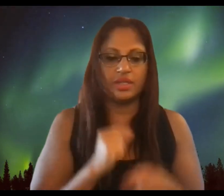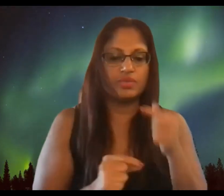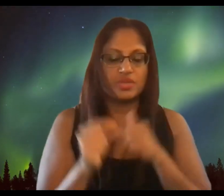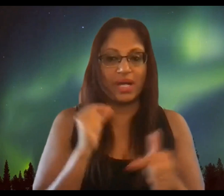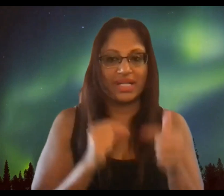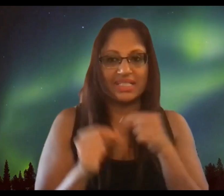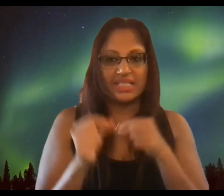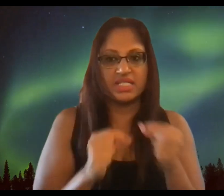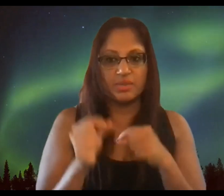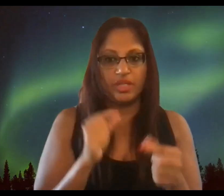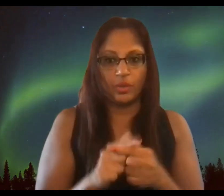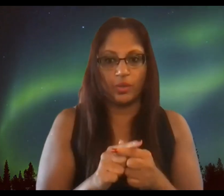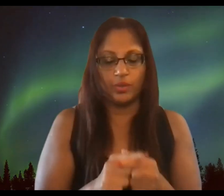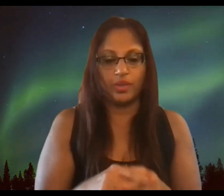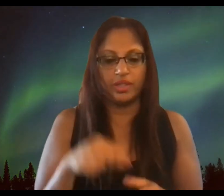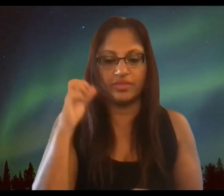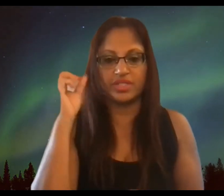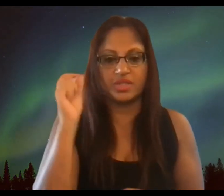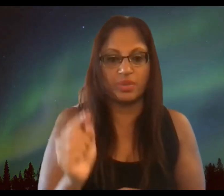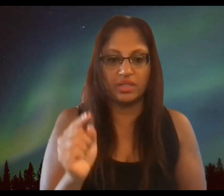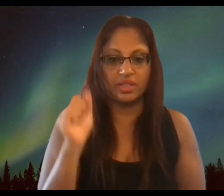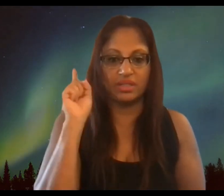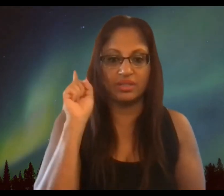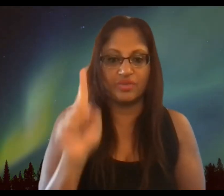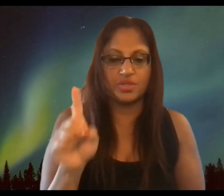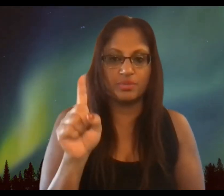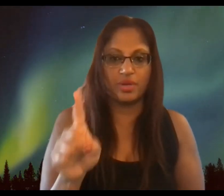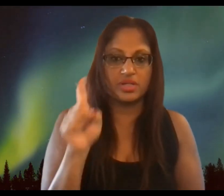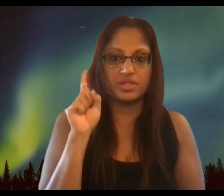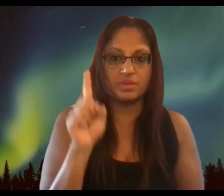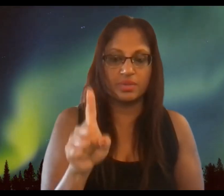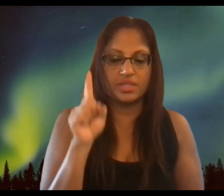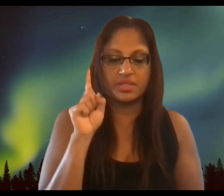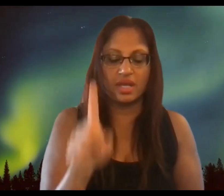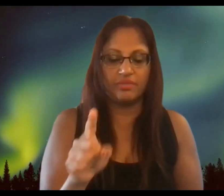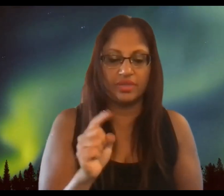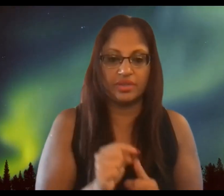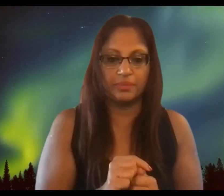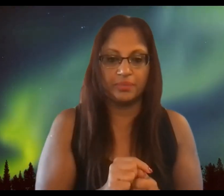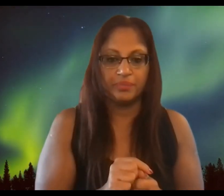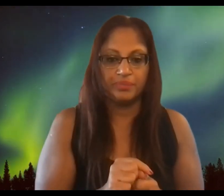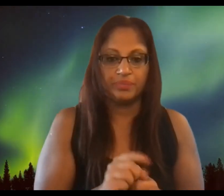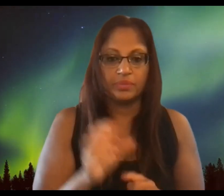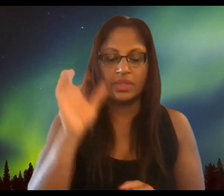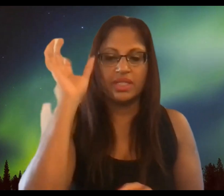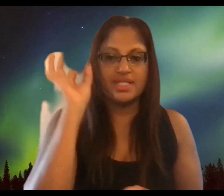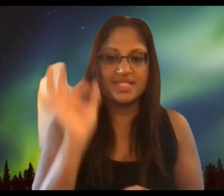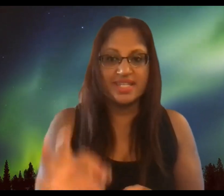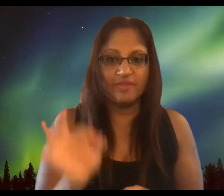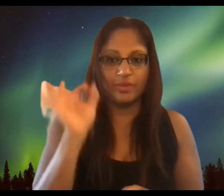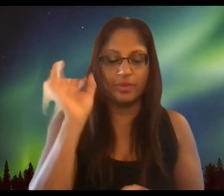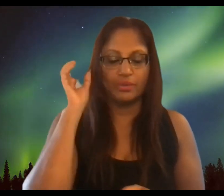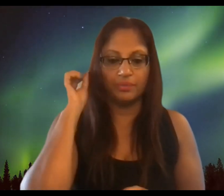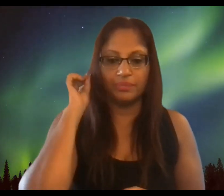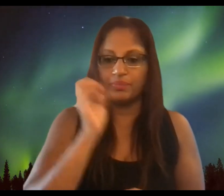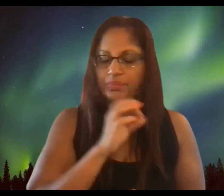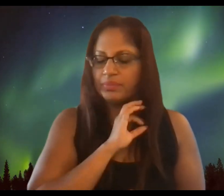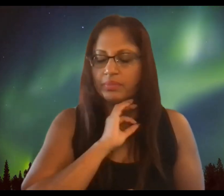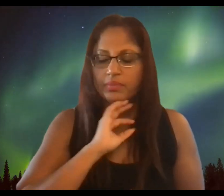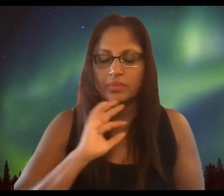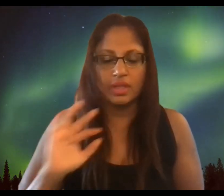that respect needs to be earned and i've explained that that first impression to me is everything it is never